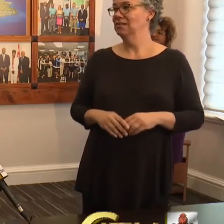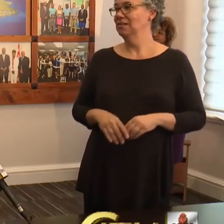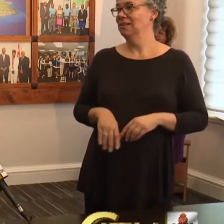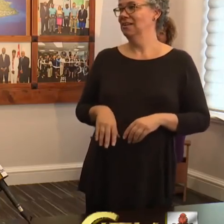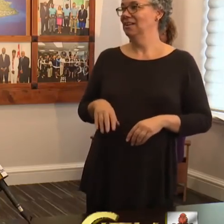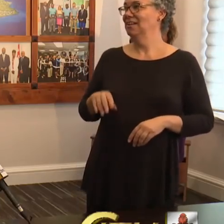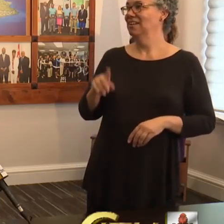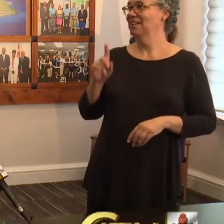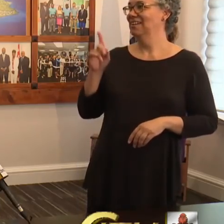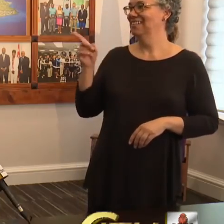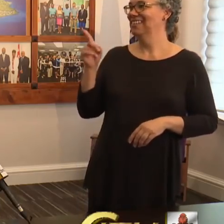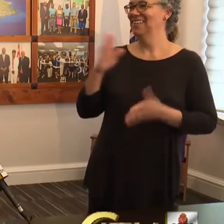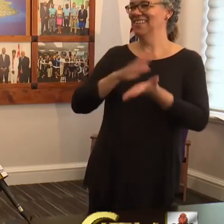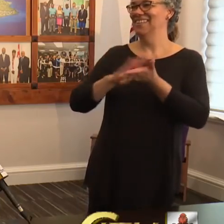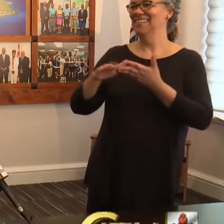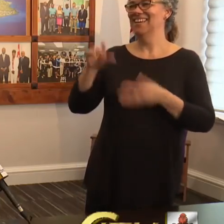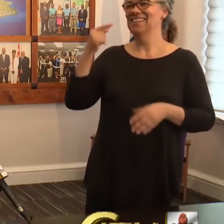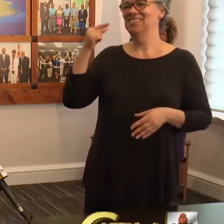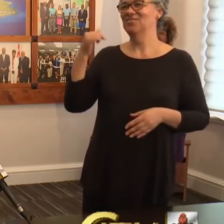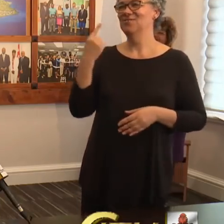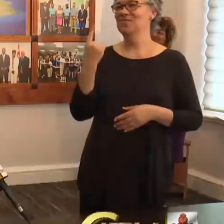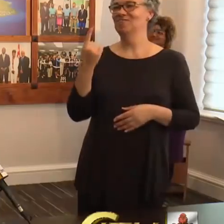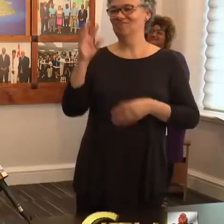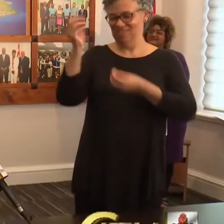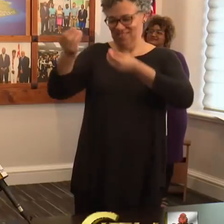gave a nice green one for me. Thank you, Trevor.